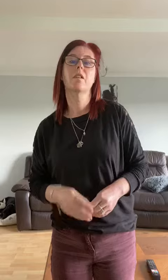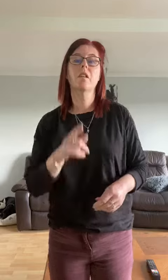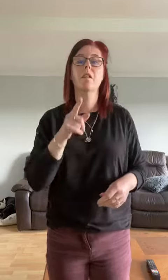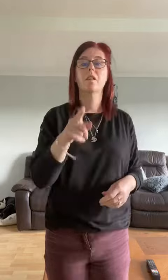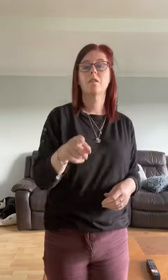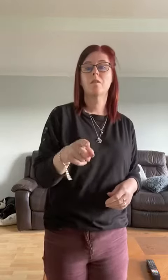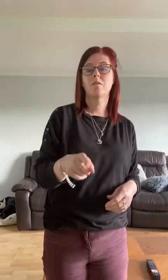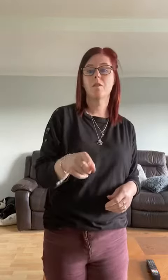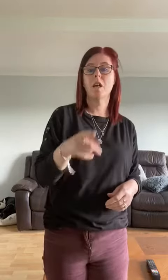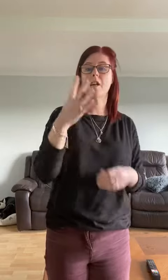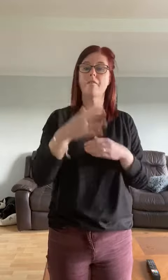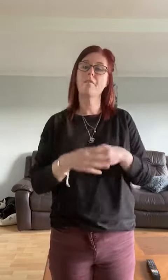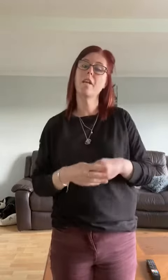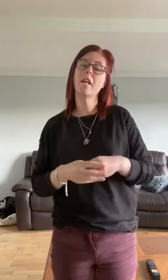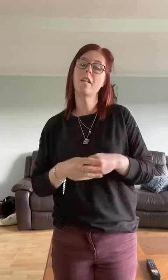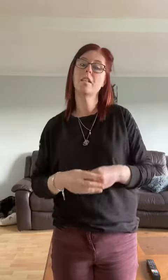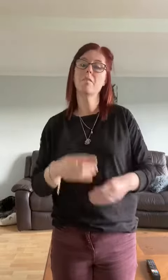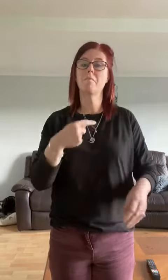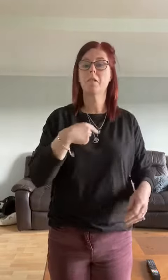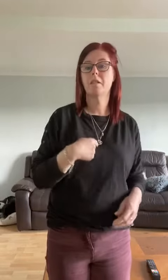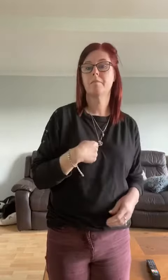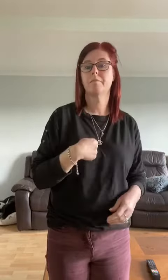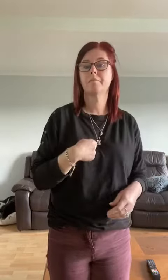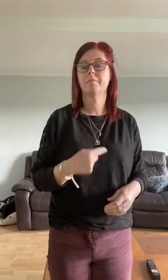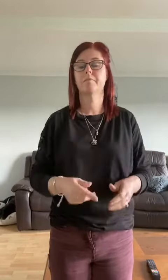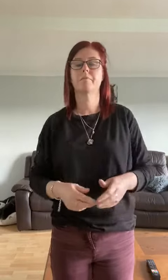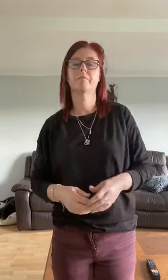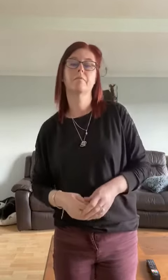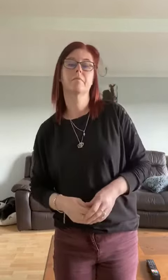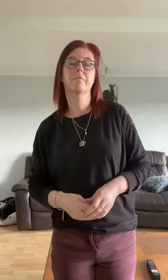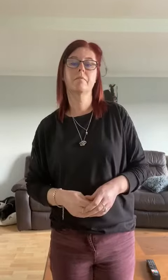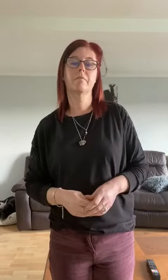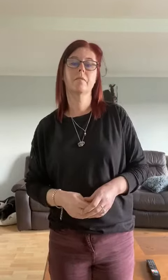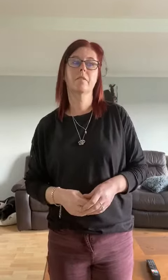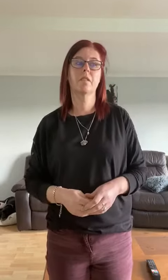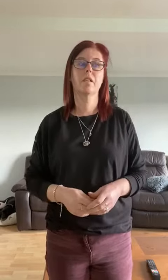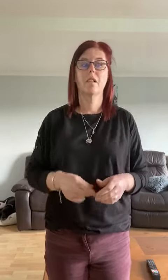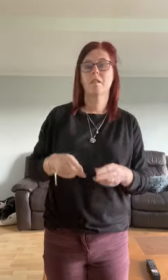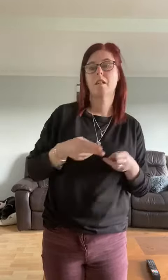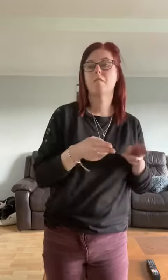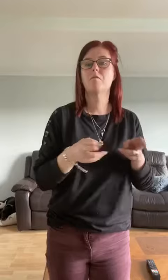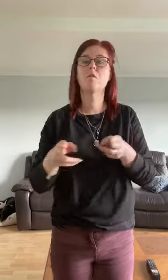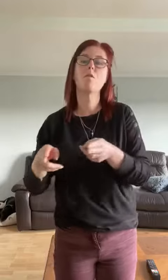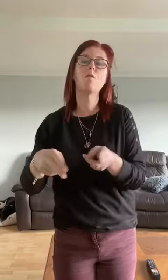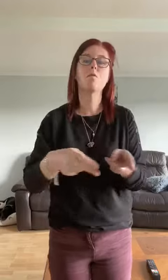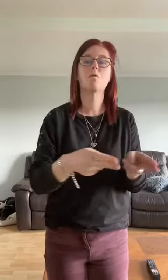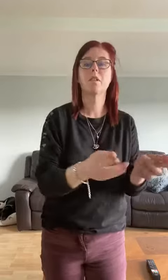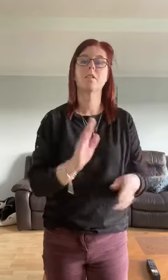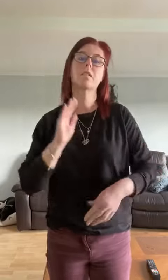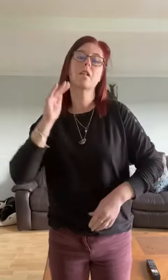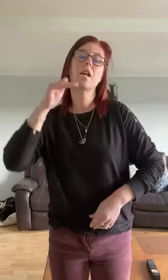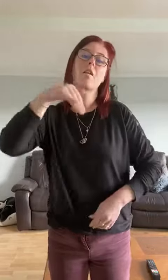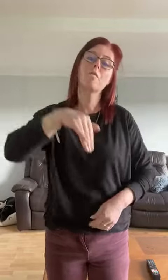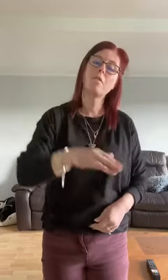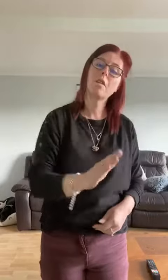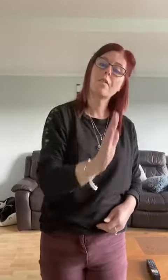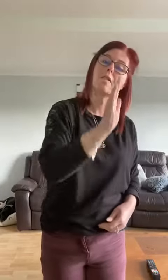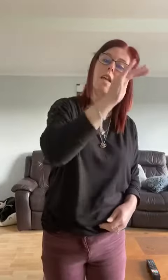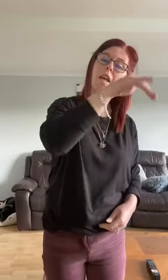you got a friend in me when the road is rough ahead